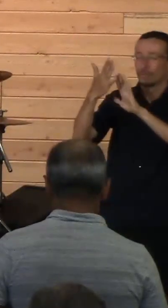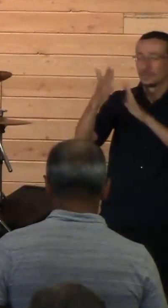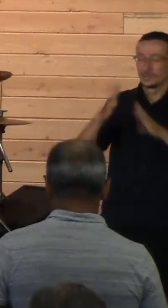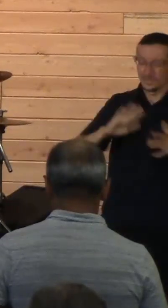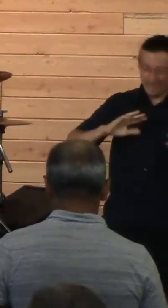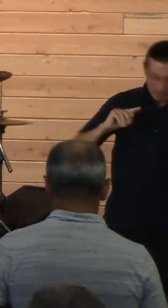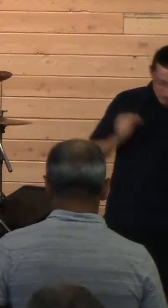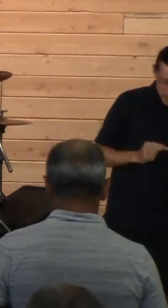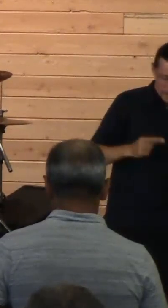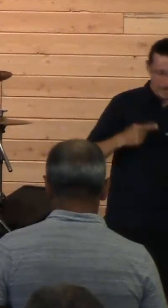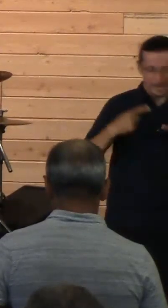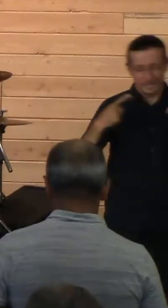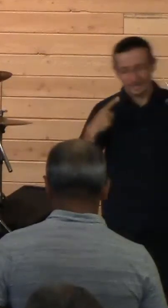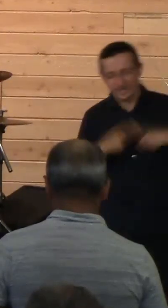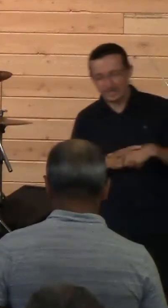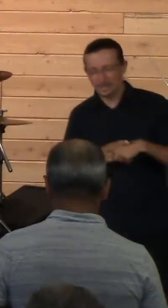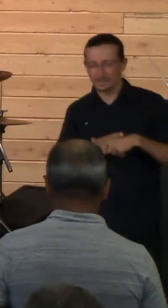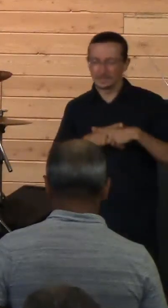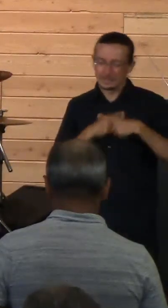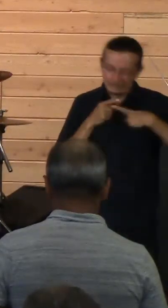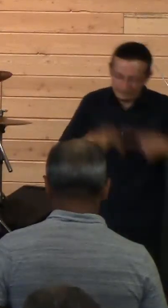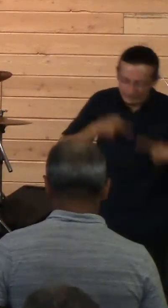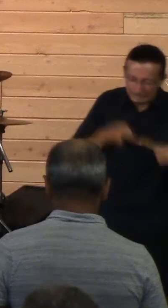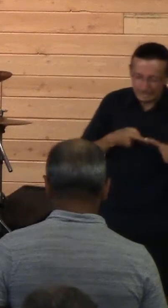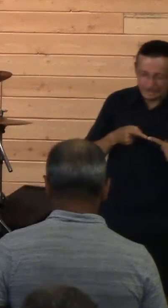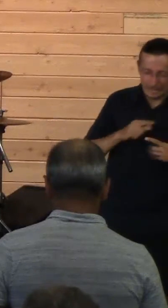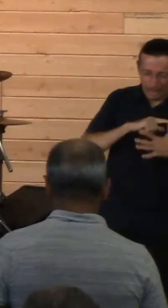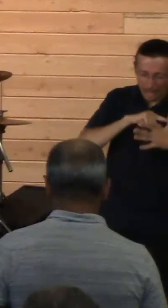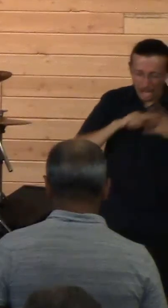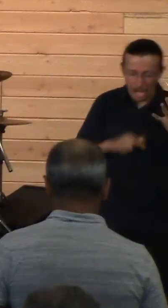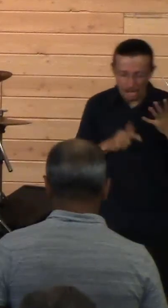that conflict, that difficulty to you.